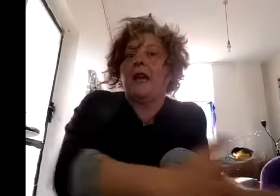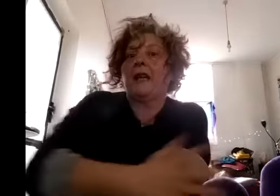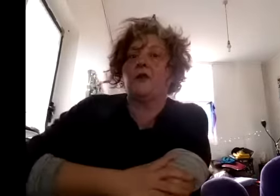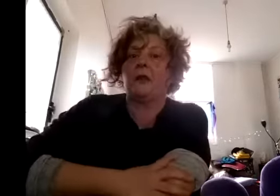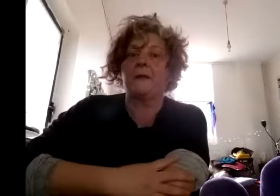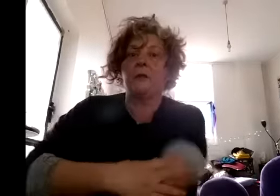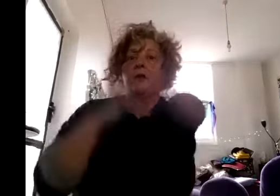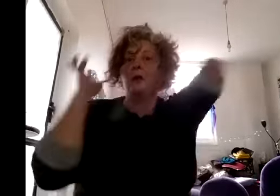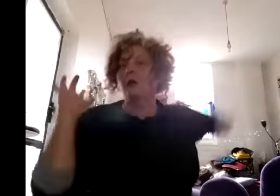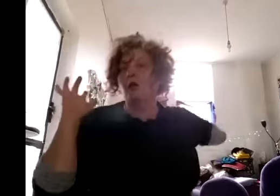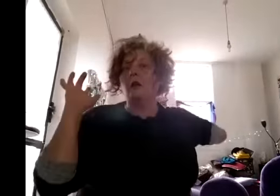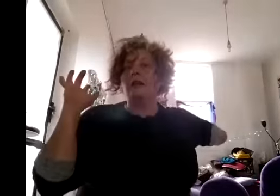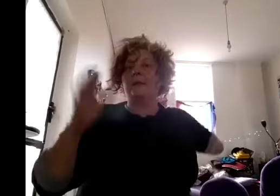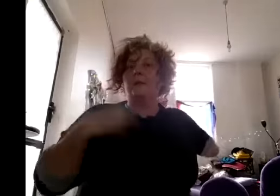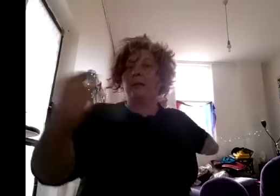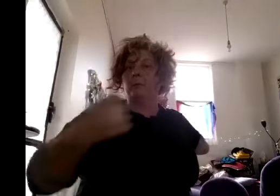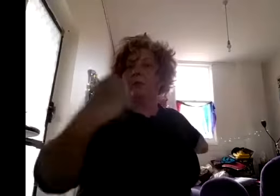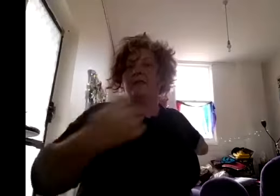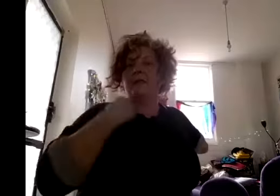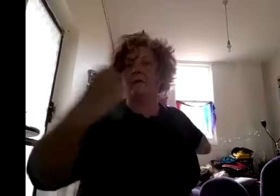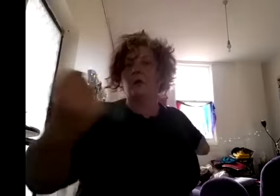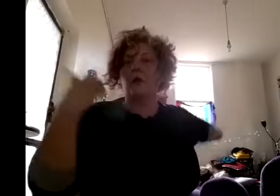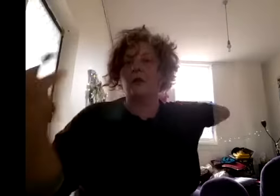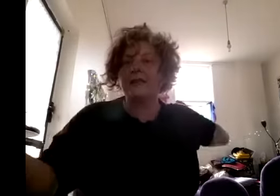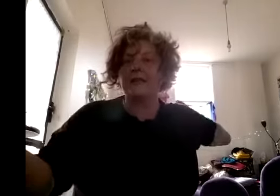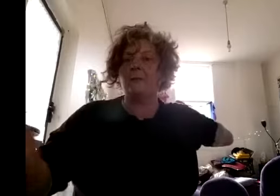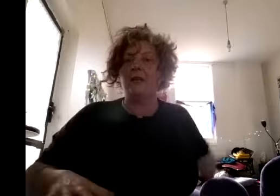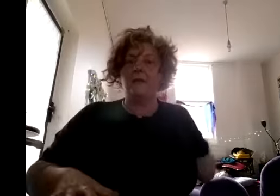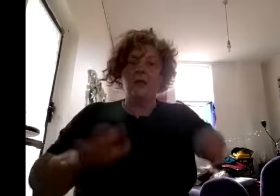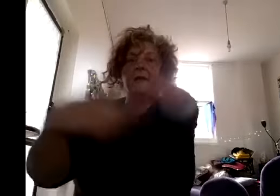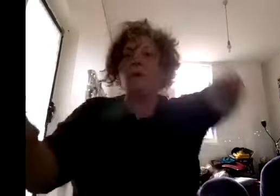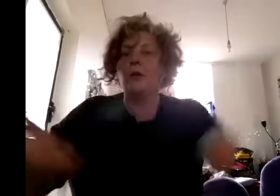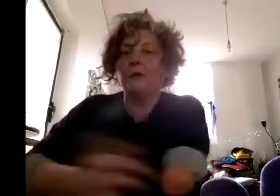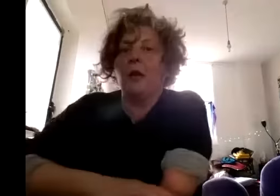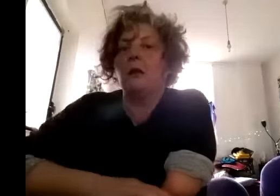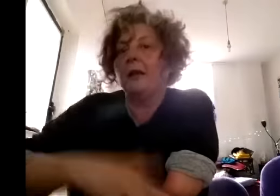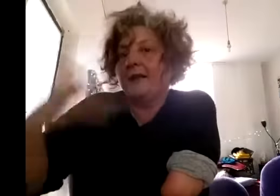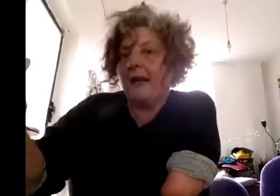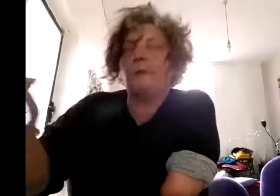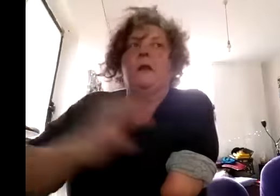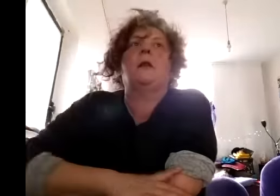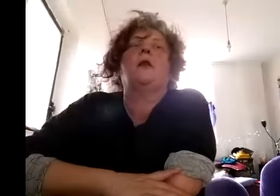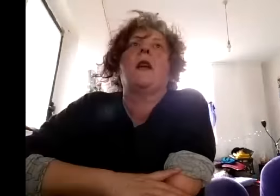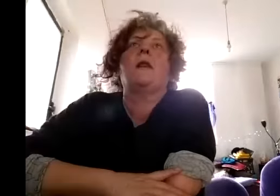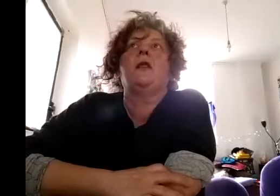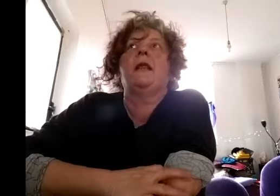journalism because you know except for the people I was interviewing no one could see me and that worked well and I did that for quite a few years